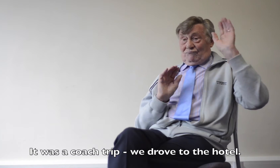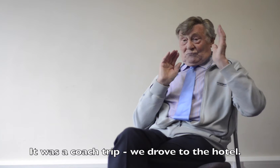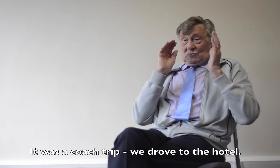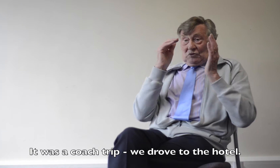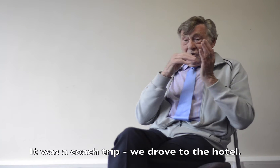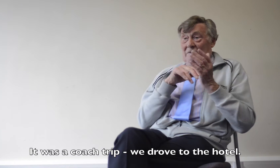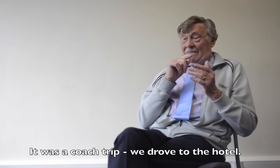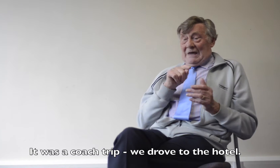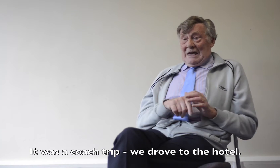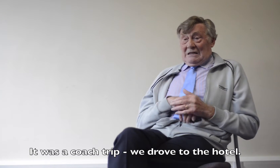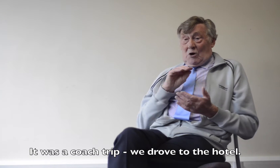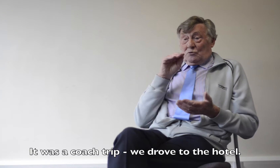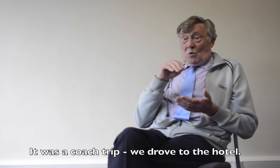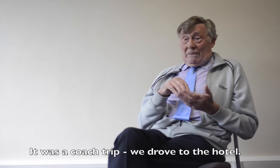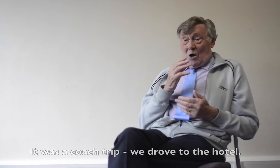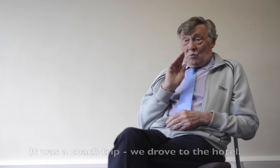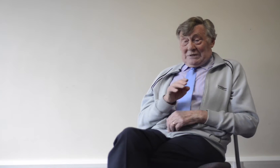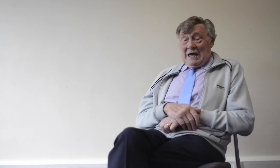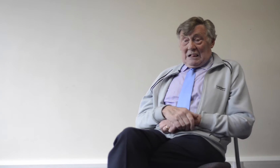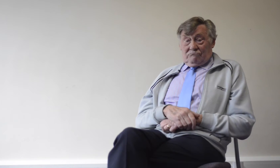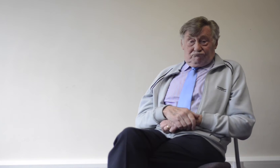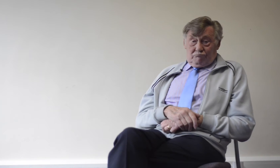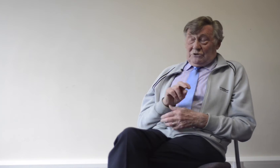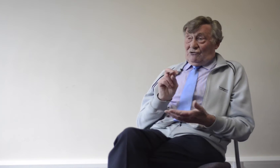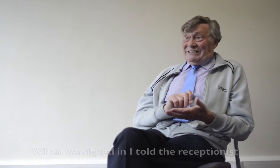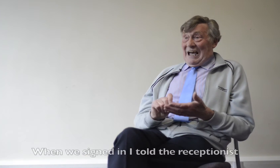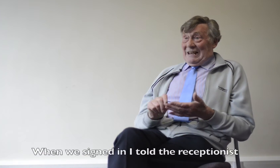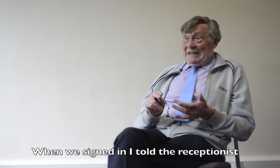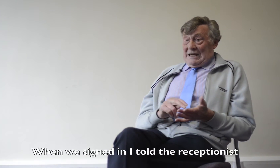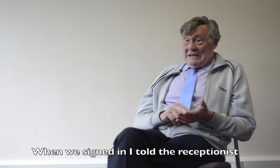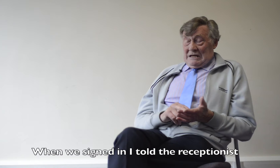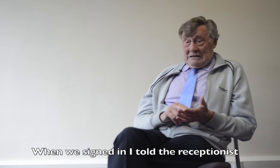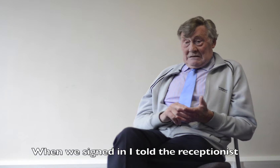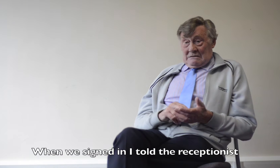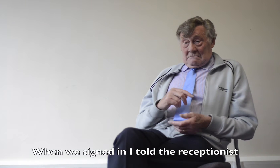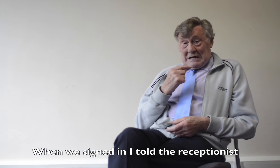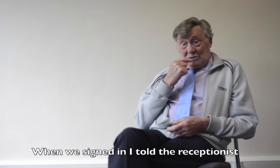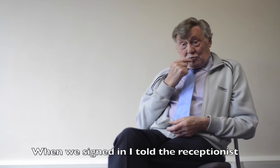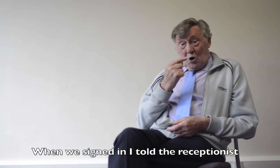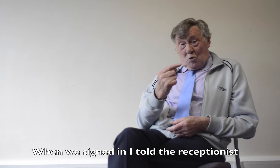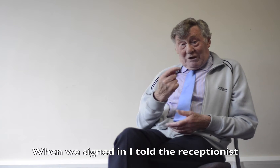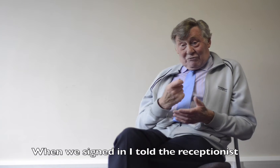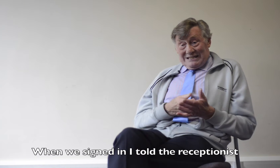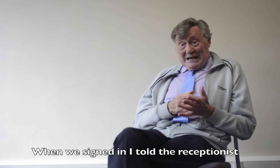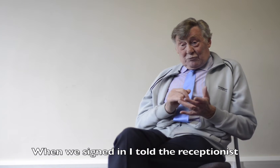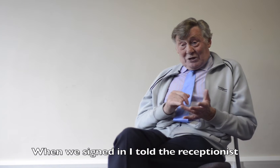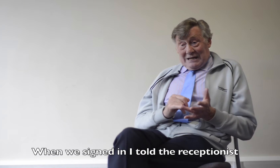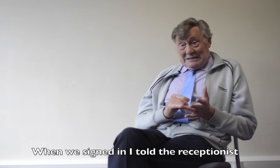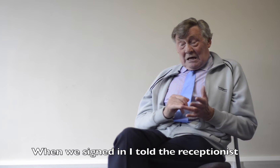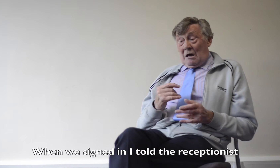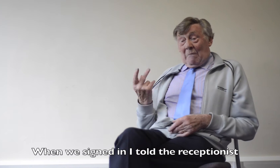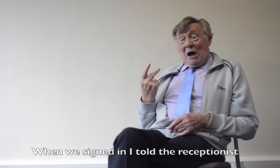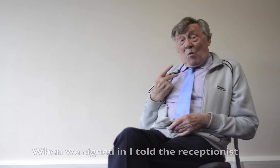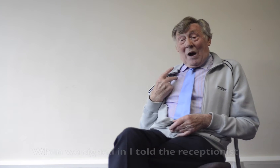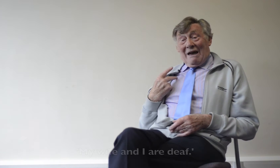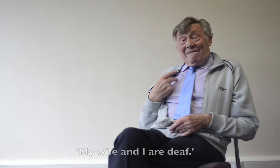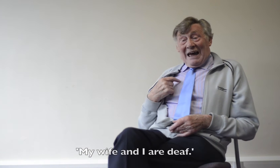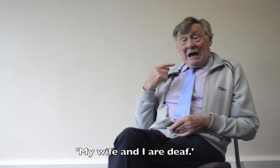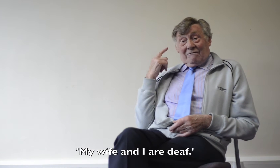He got to go the hotel. Signed in. I told the receptionist, my wife has